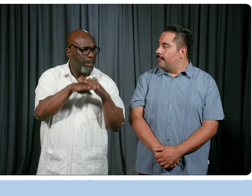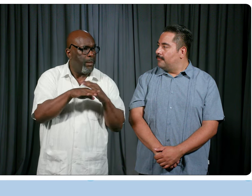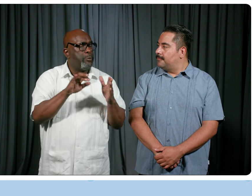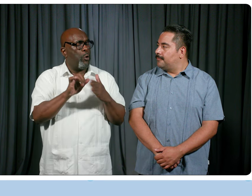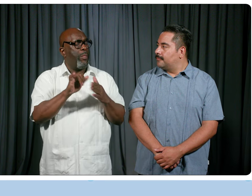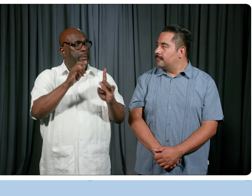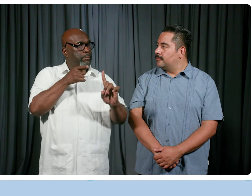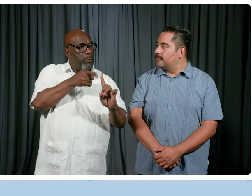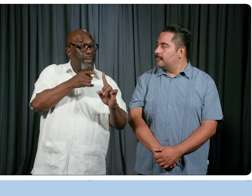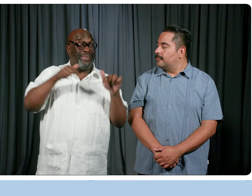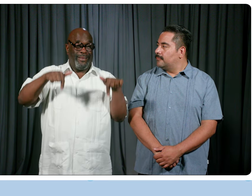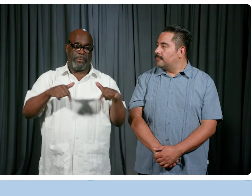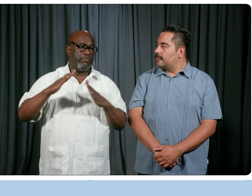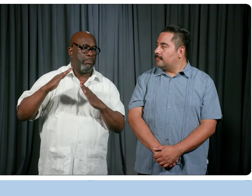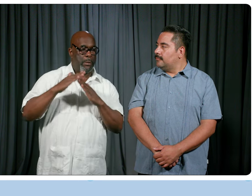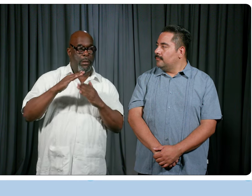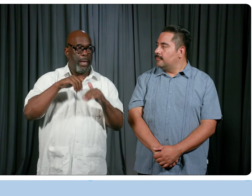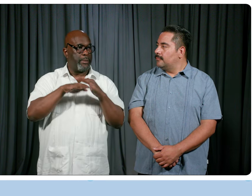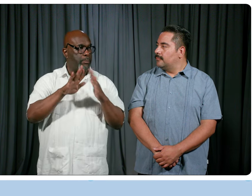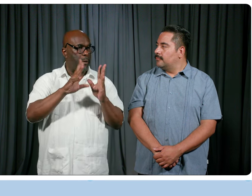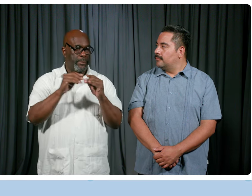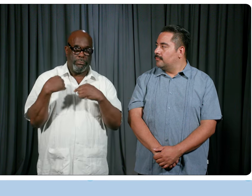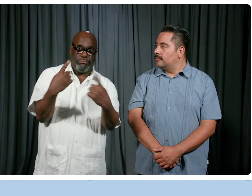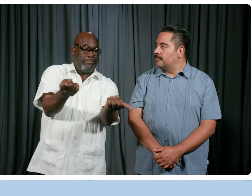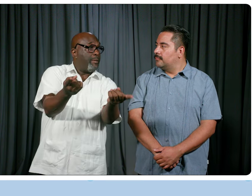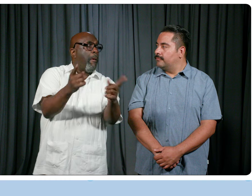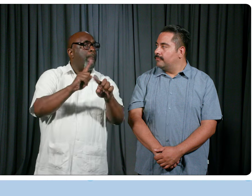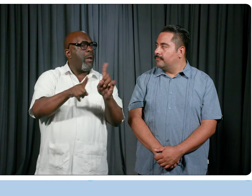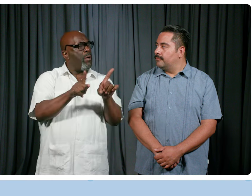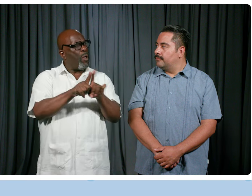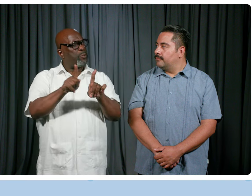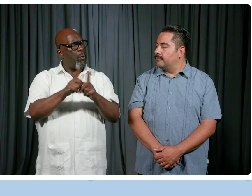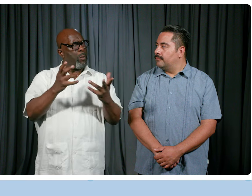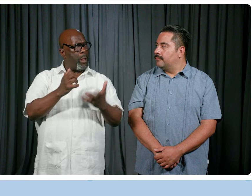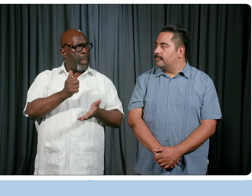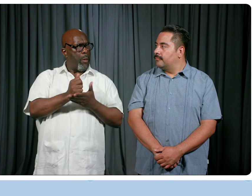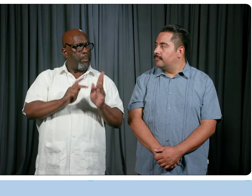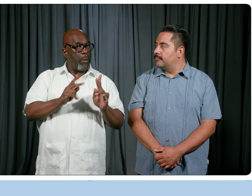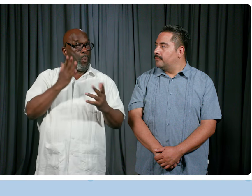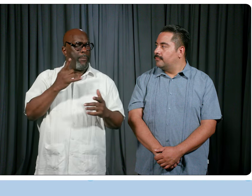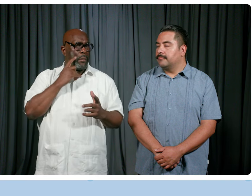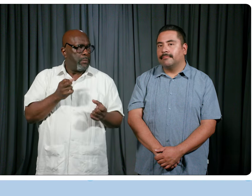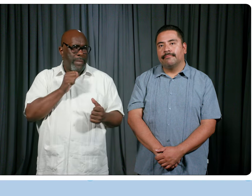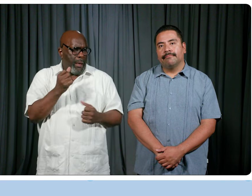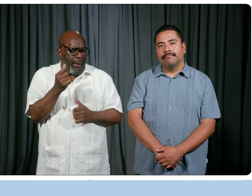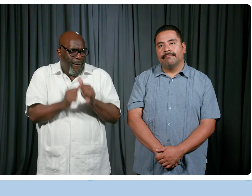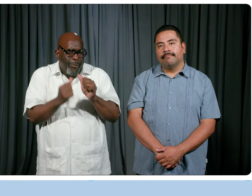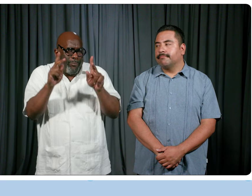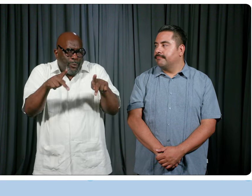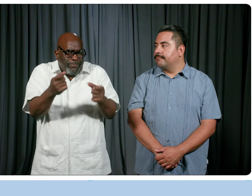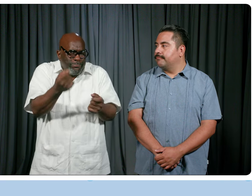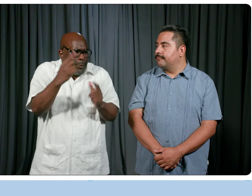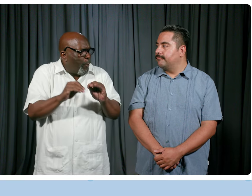messaging. This is going to be the most accessible convention that we've had. But it's just also helping people because not everybody knows what accessibility means.